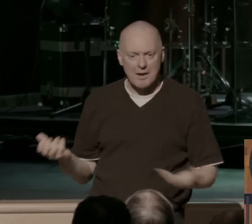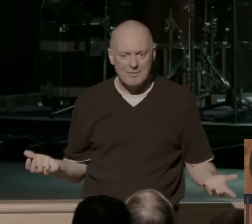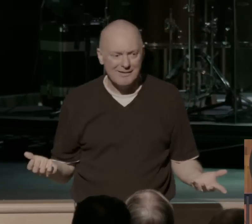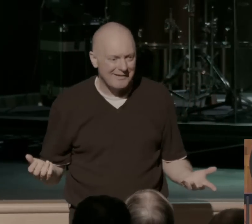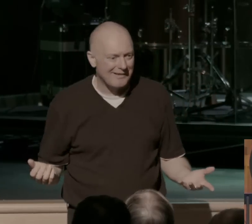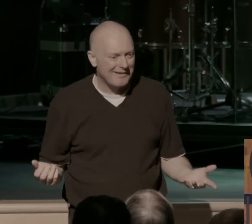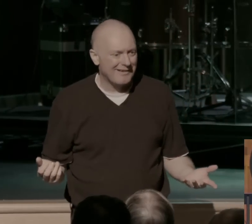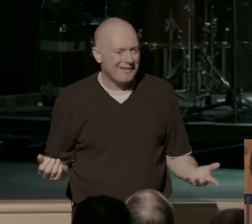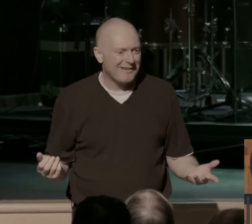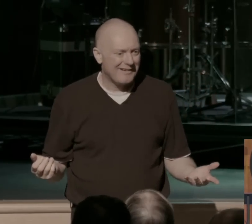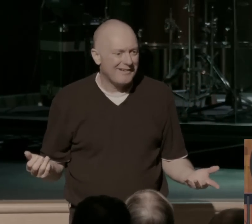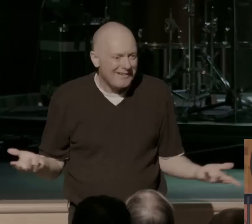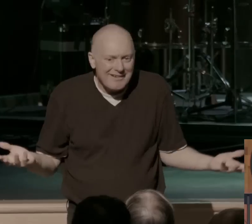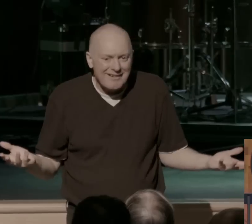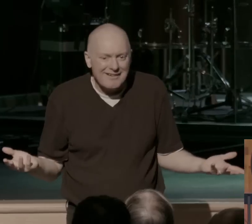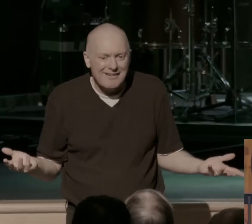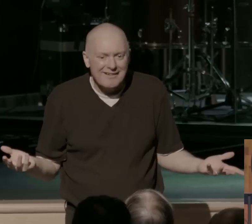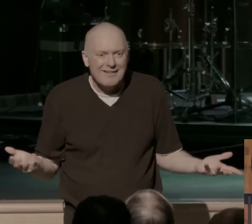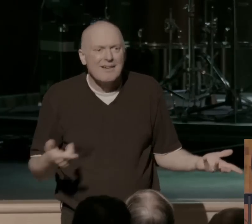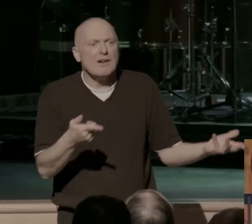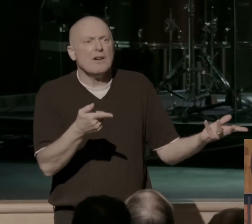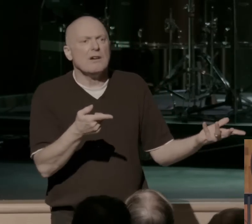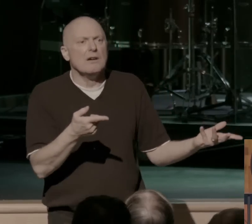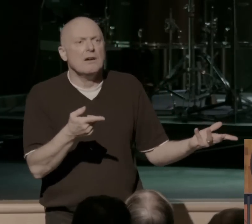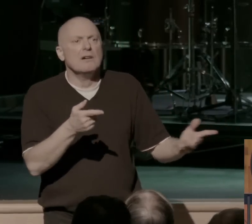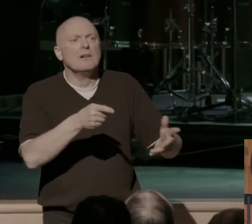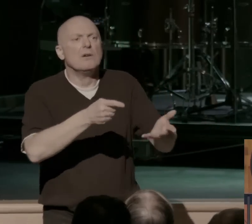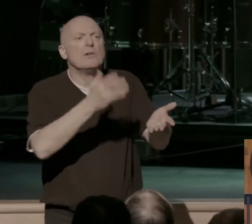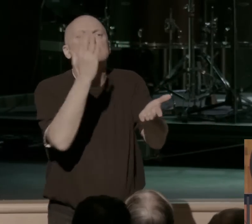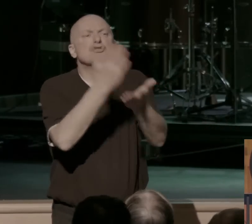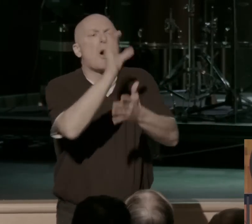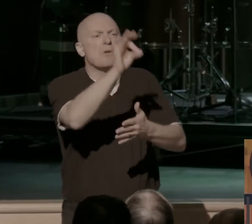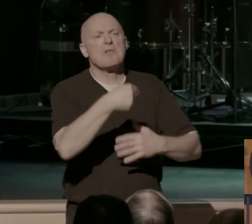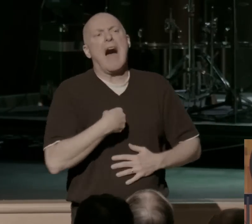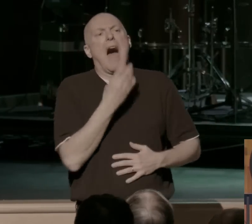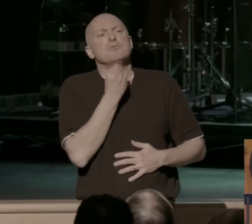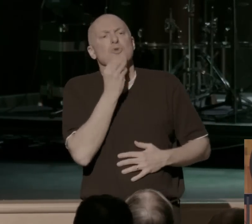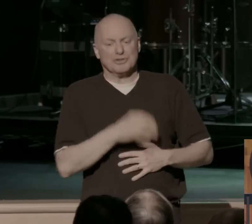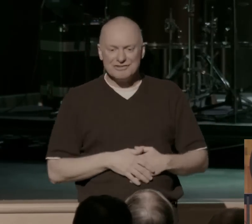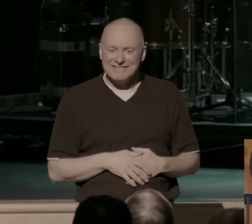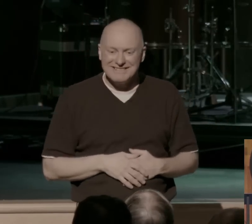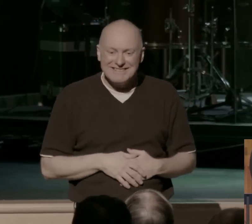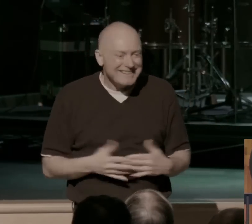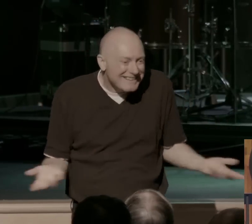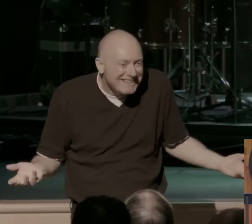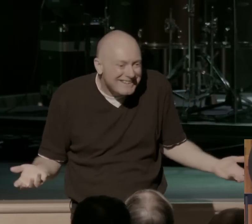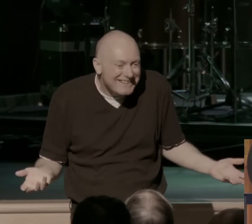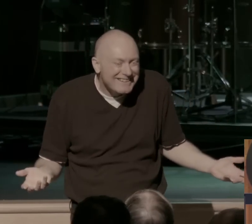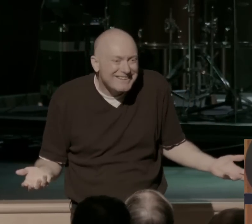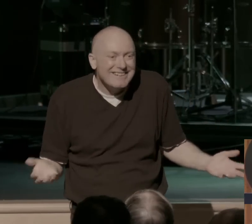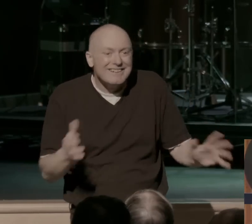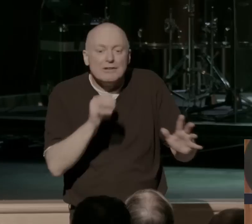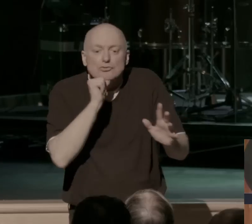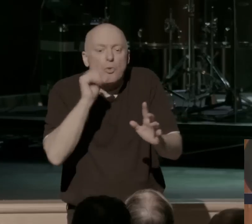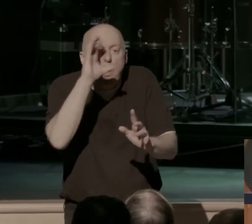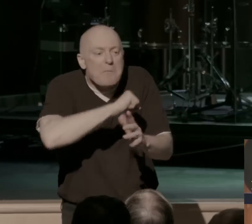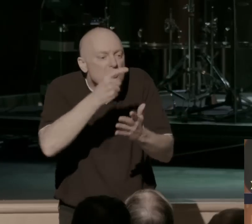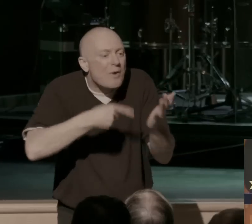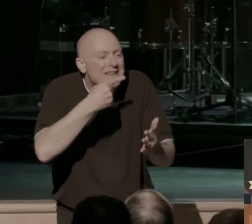is going to say, Kai, like, you can stop preaching now because I'm Jewish. I don't need what you have to say. mean, that's what they're saying. And don't miss, though, what they're really saying. What they're saying are